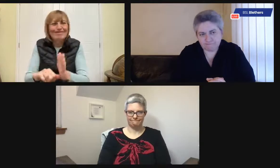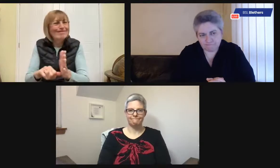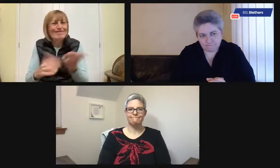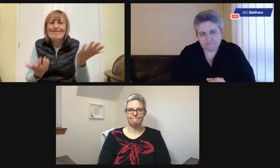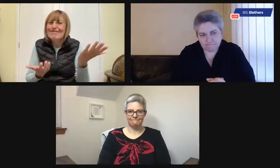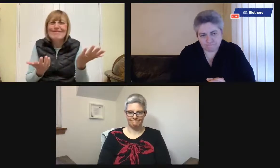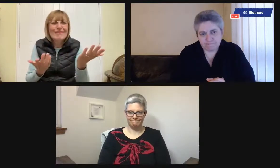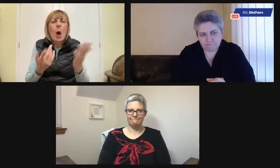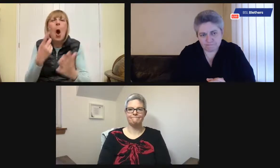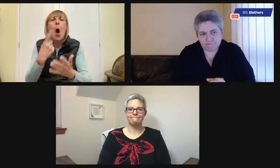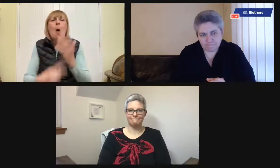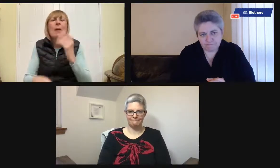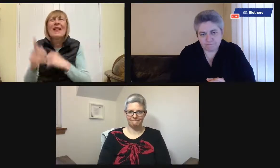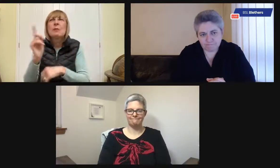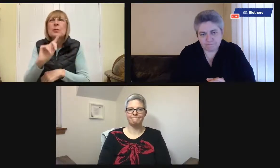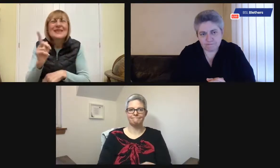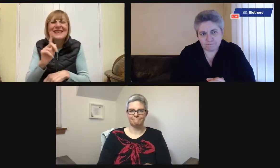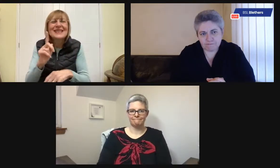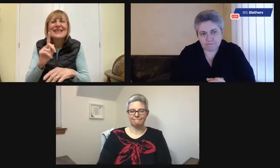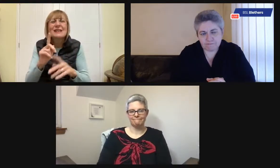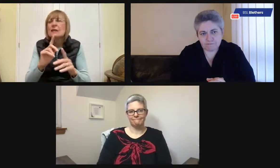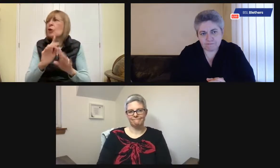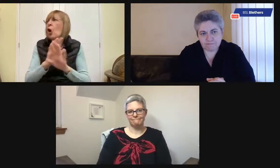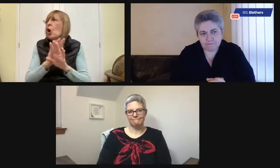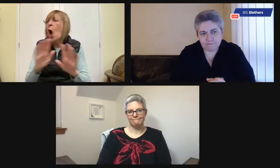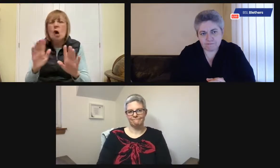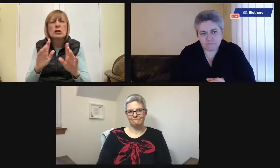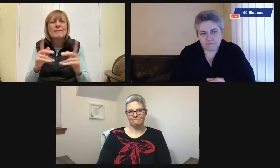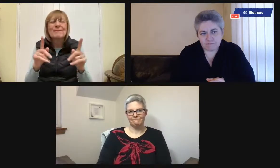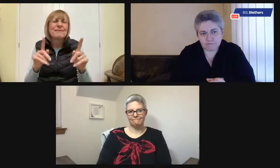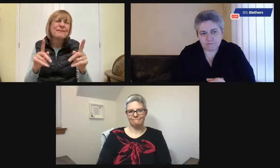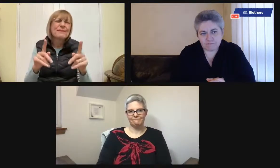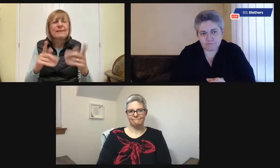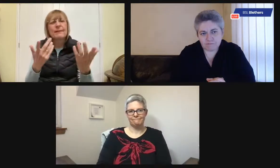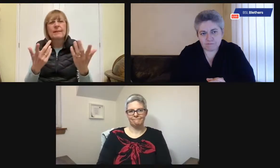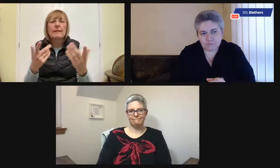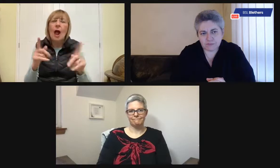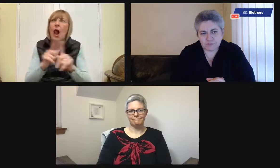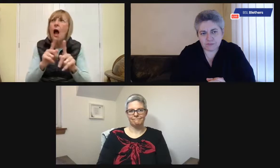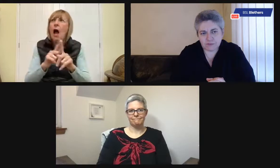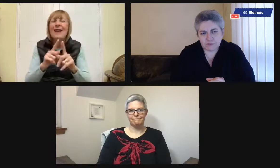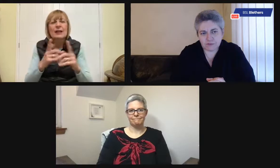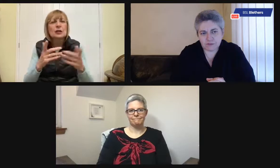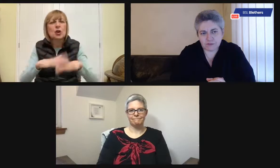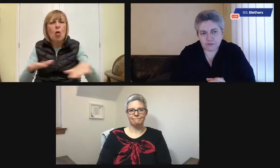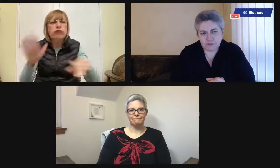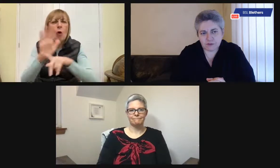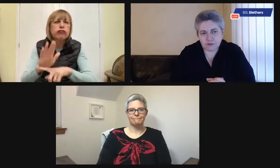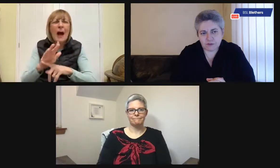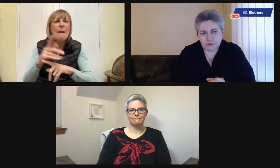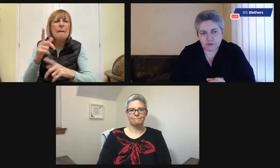one person watching TV in black and white is better, but not for another. So I can't answer this question generally.